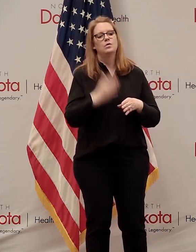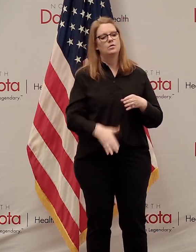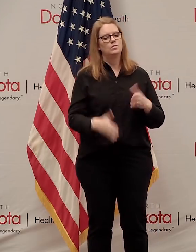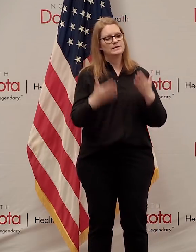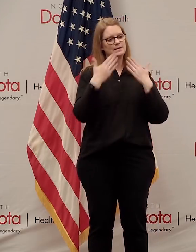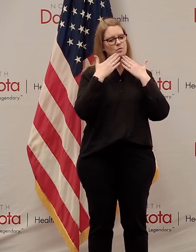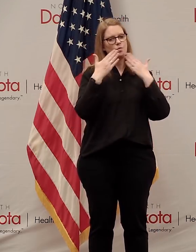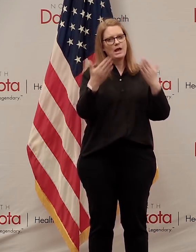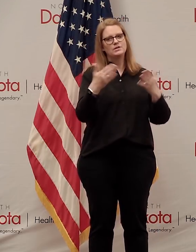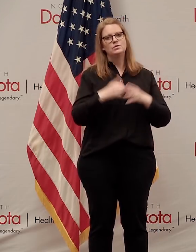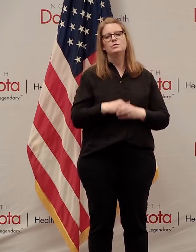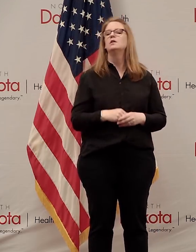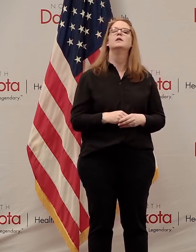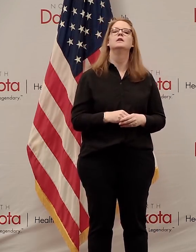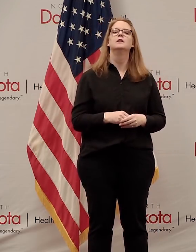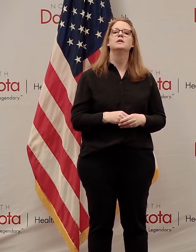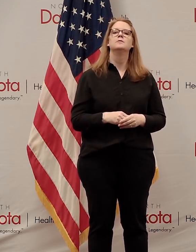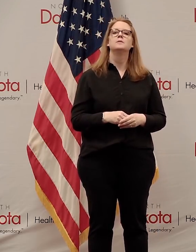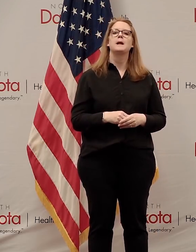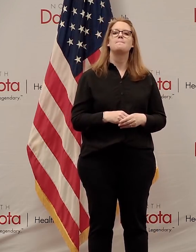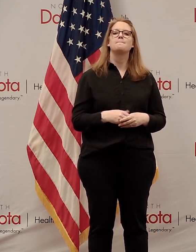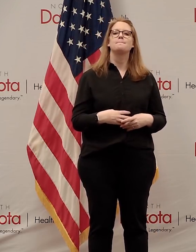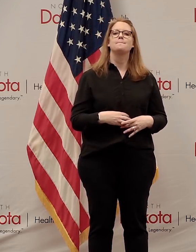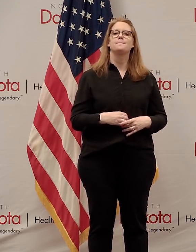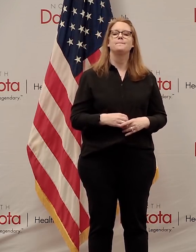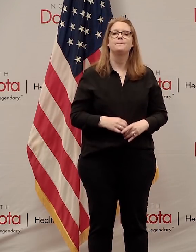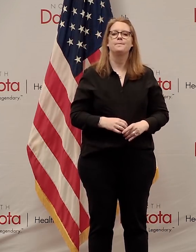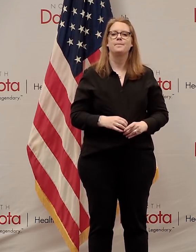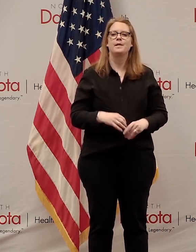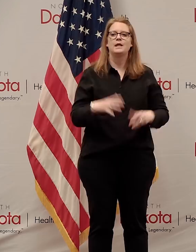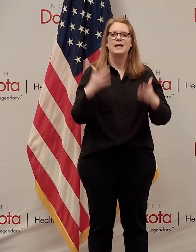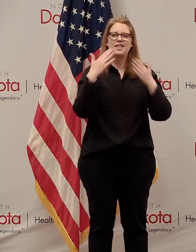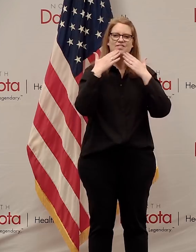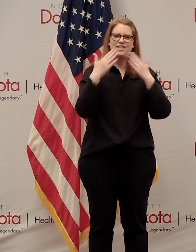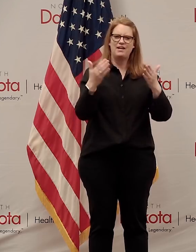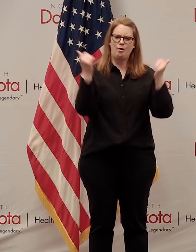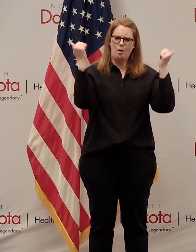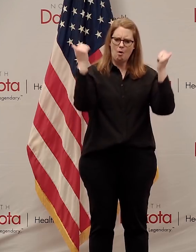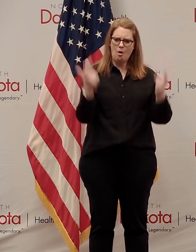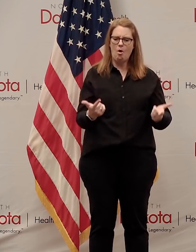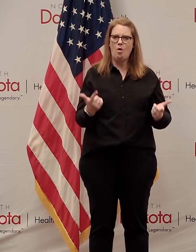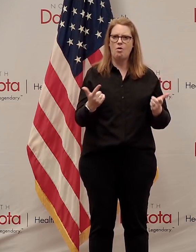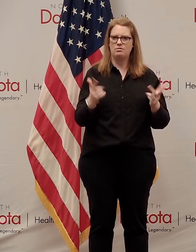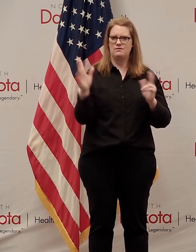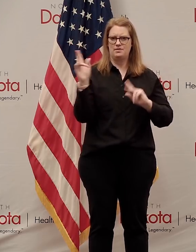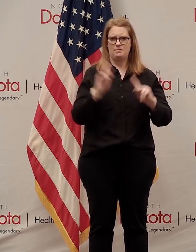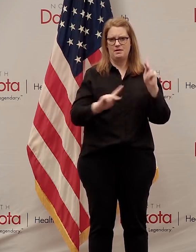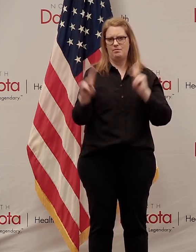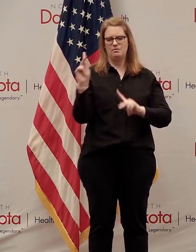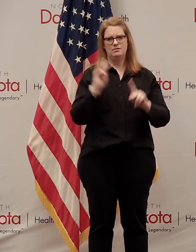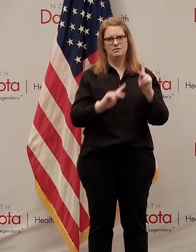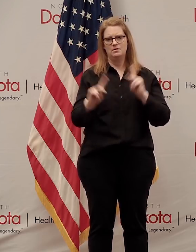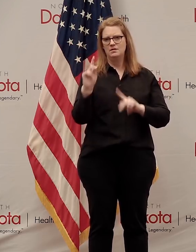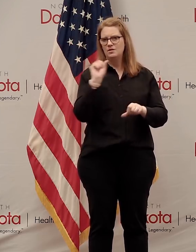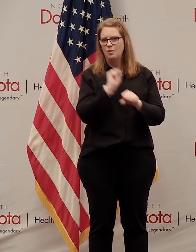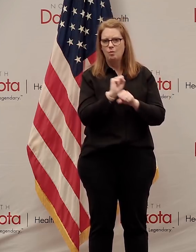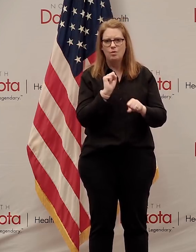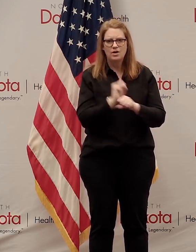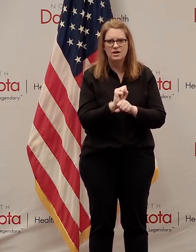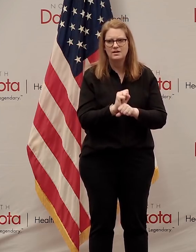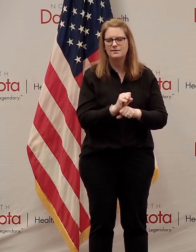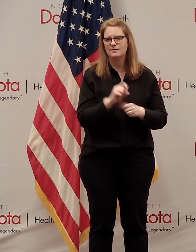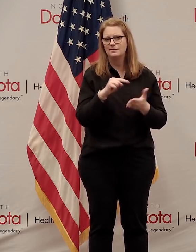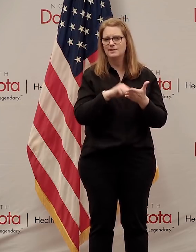little gratitude. I want to thank all of the hardworking folks that have, again, throughout this whole weekend.